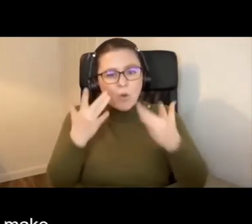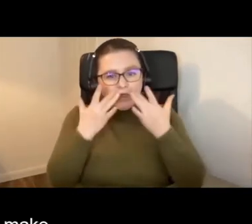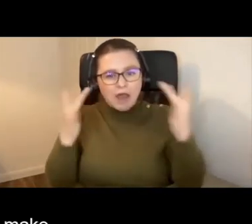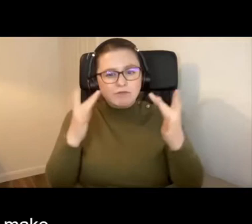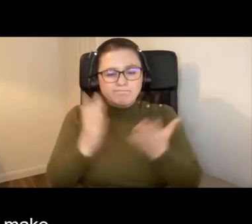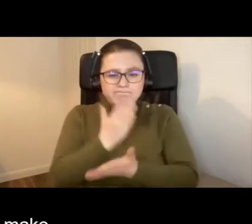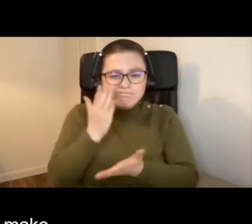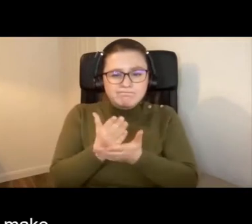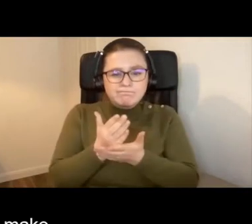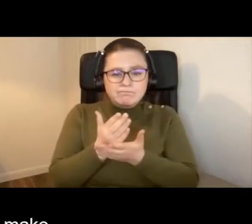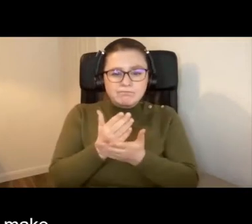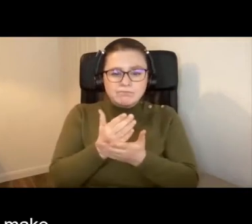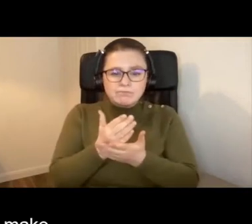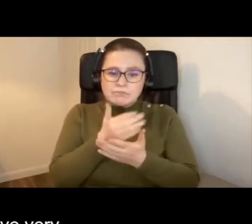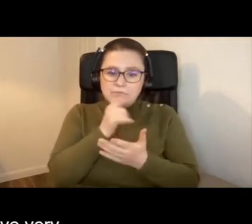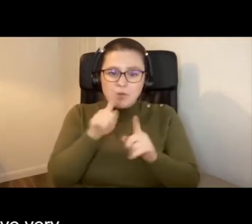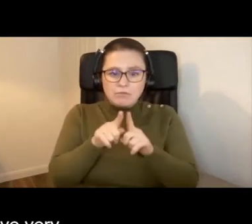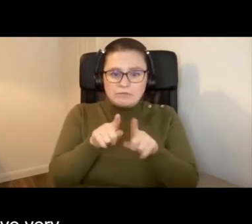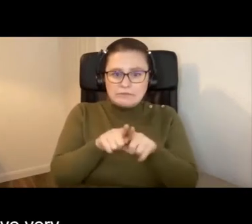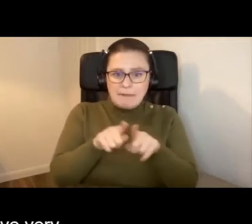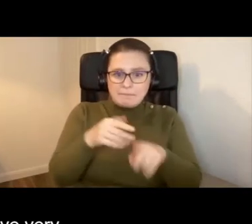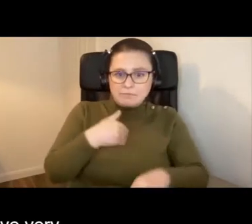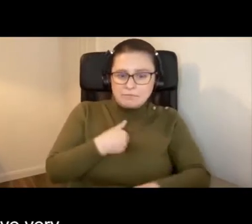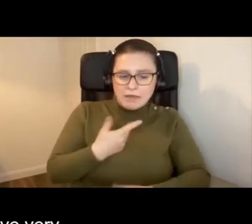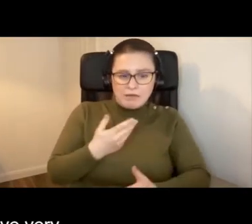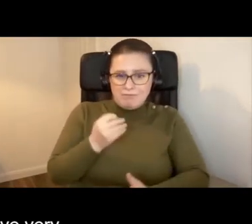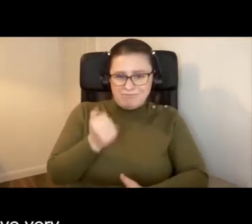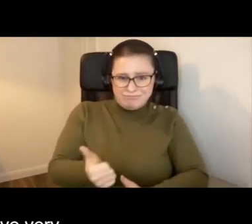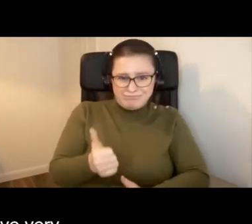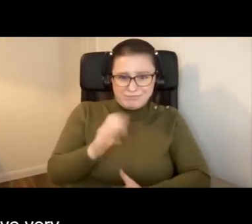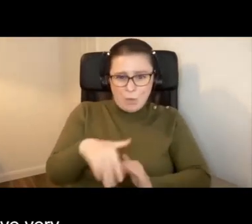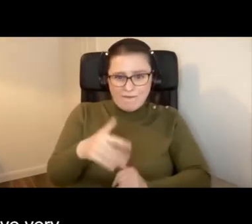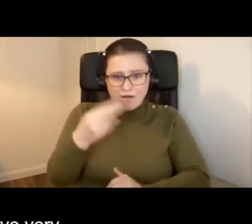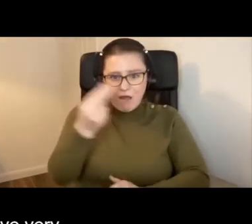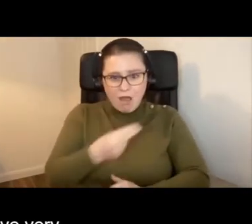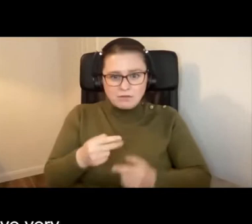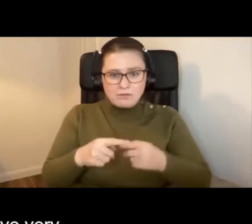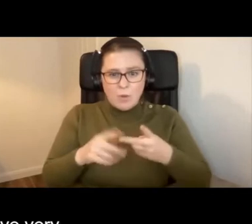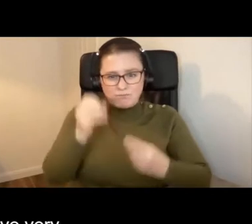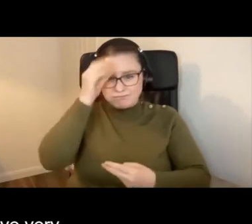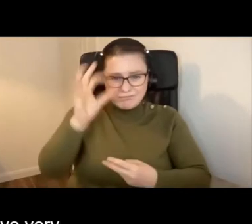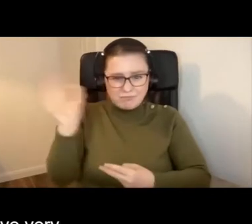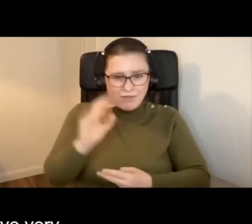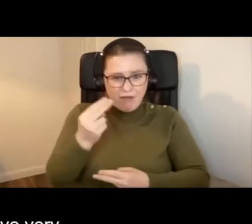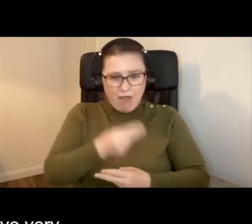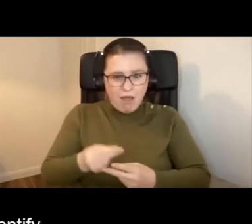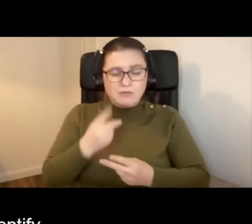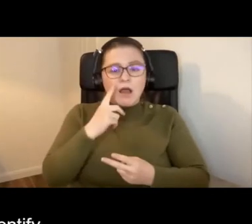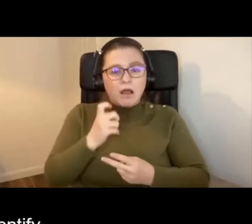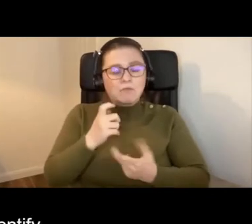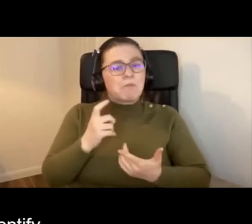make sure that even people like myself, who have very little knowledge or expertise in art, can